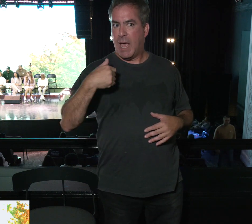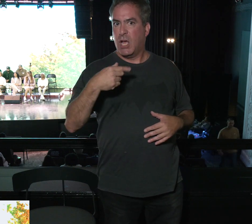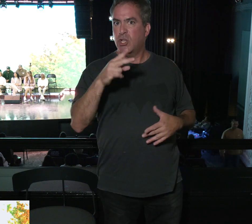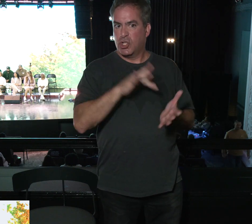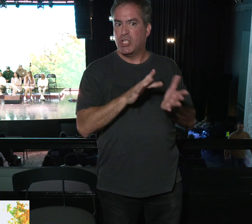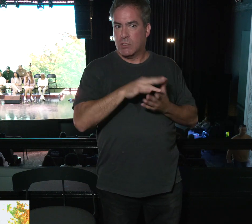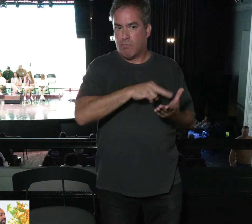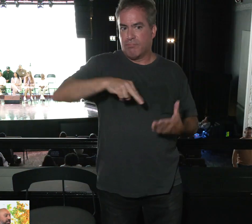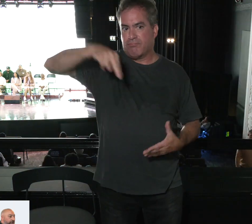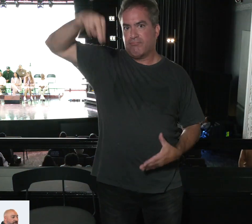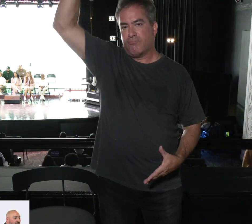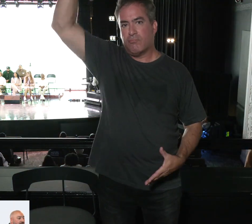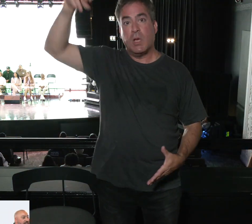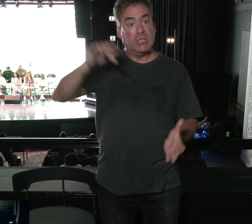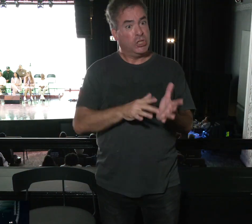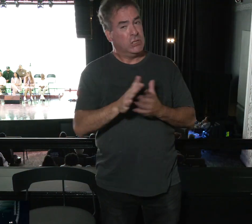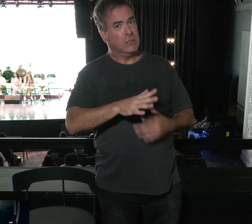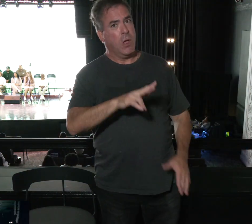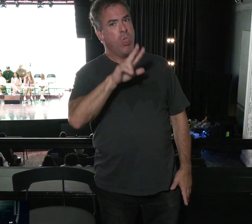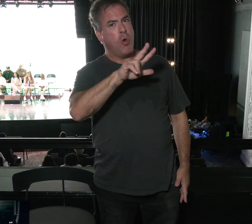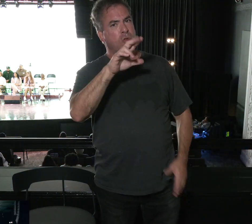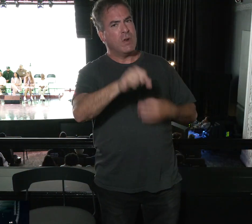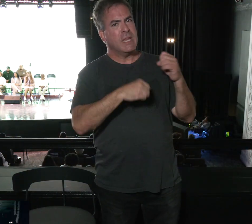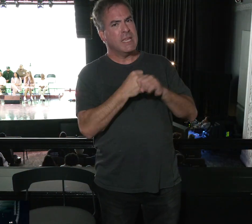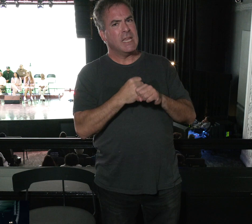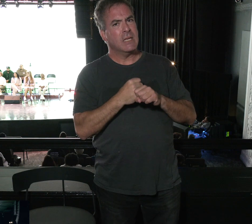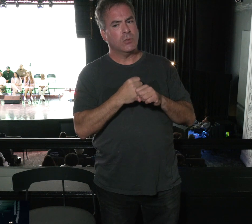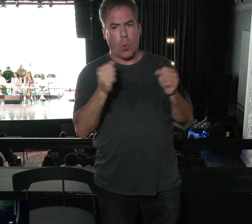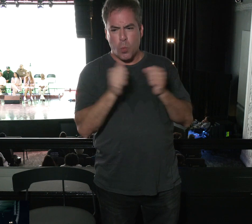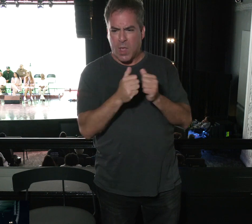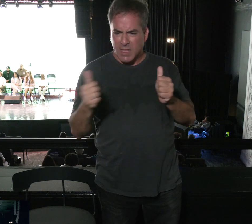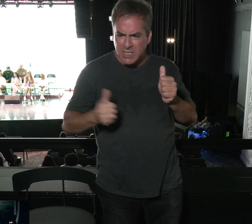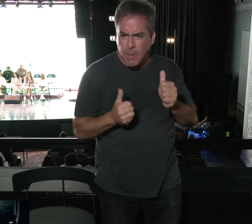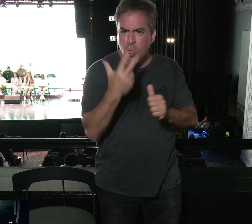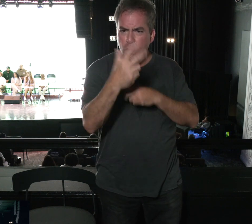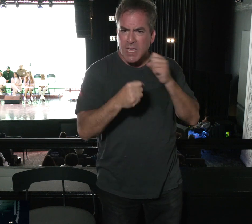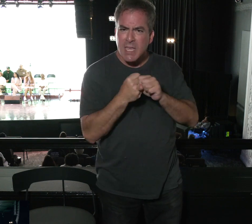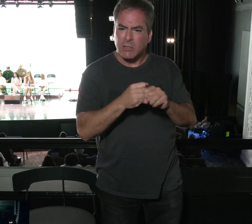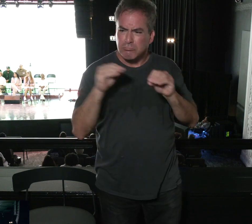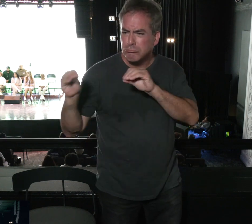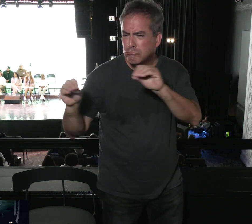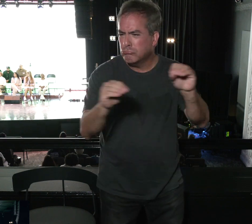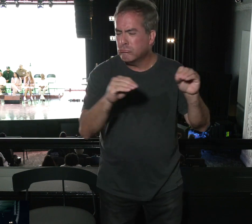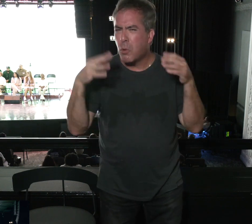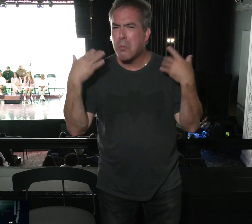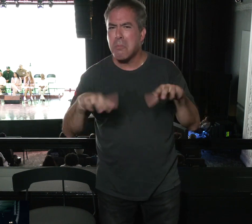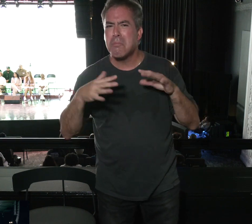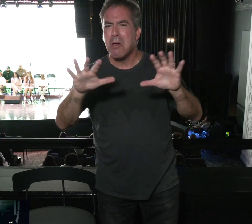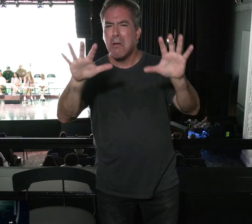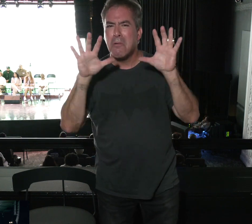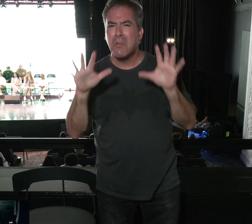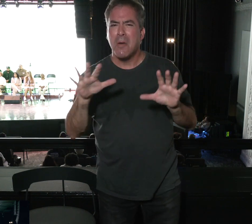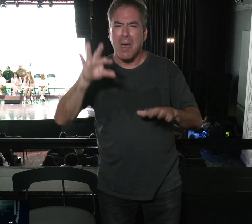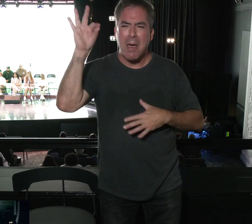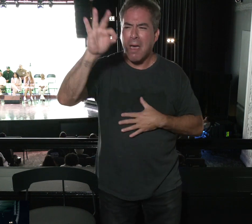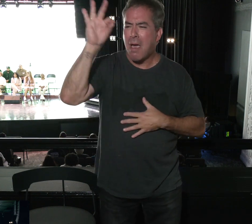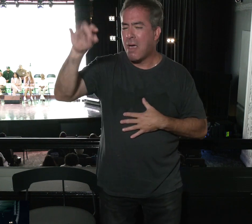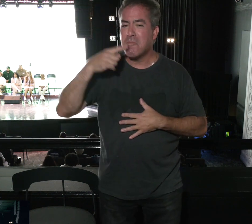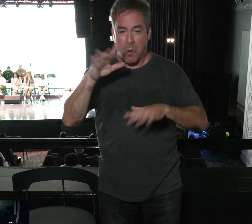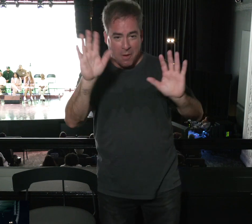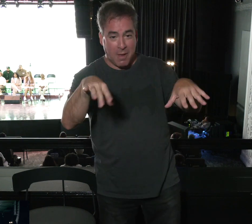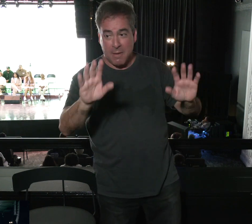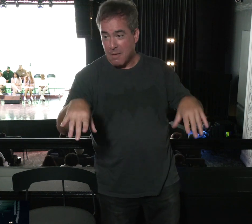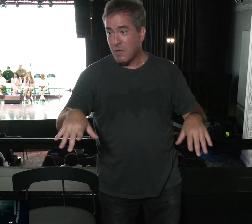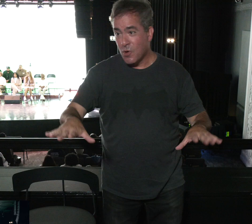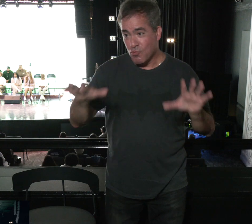This is Jesus, 33 years on earth, three years with his disciples, doing all this incredible ministry. He's like, hey guys, I know we had a great